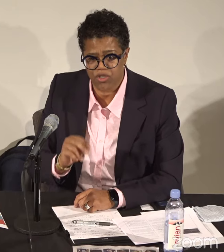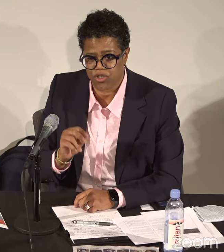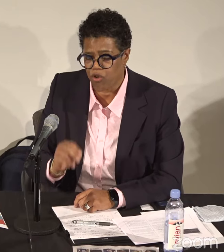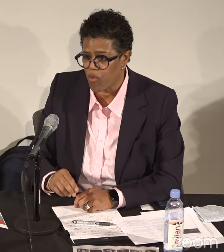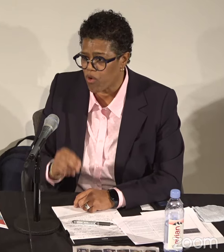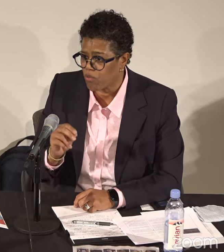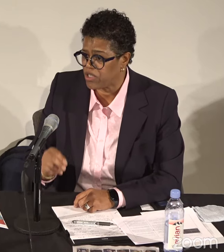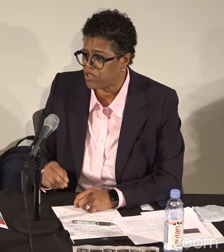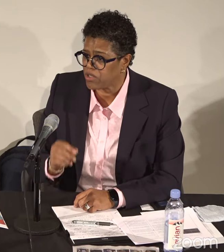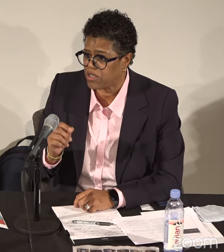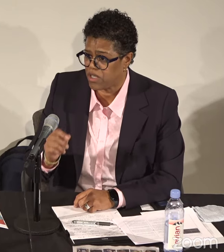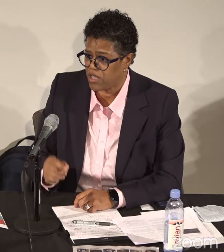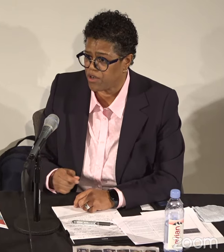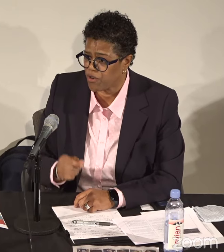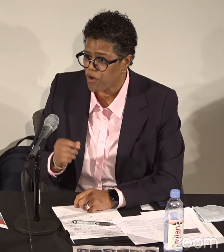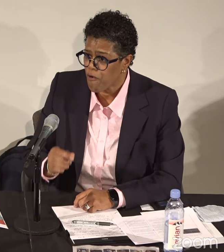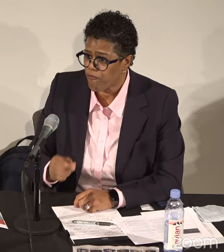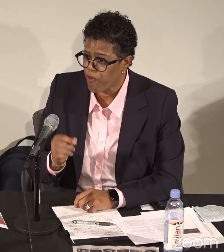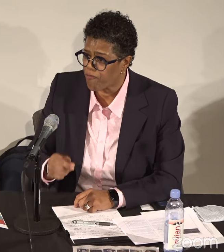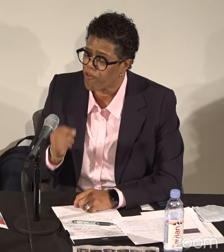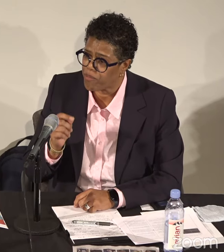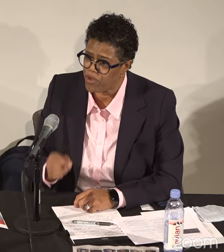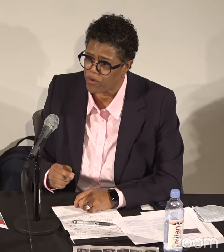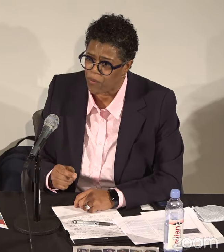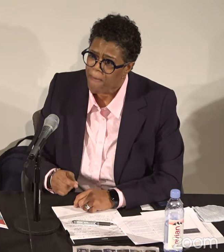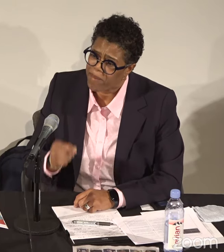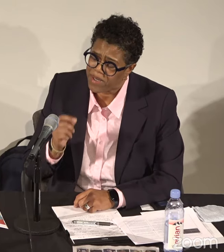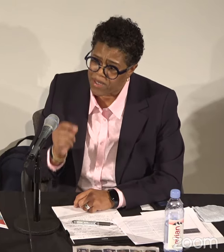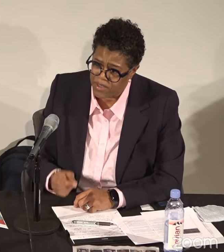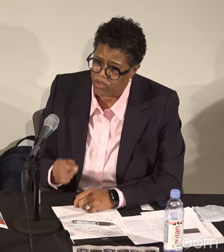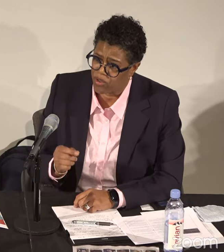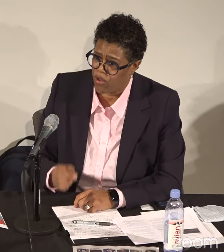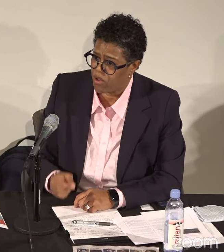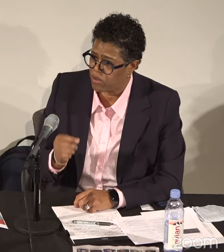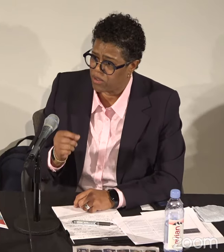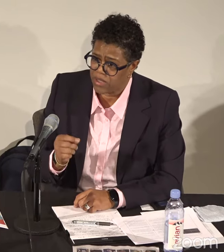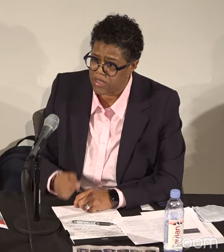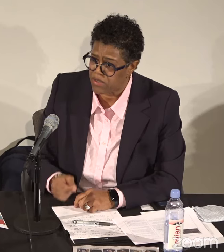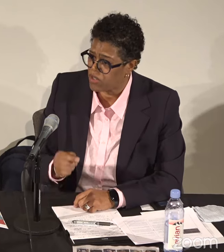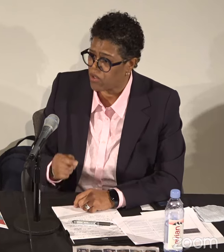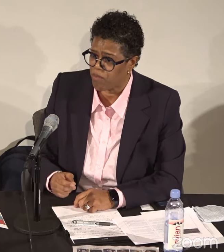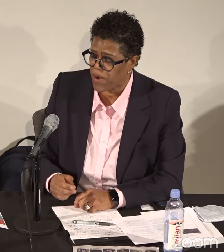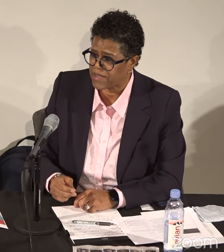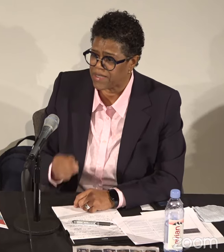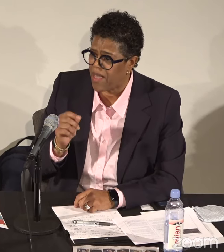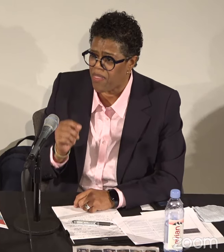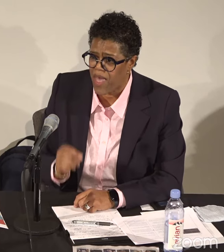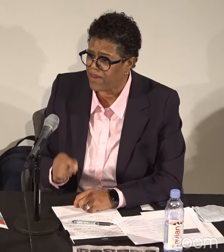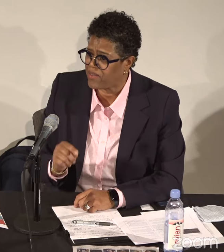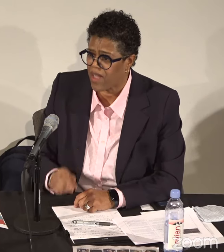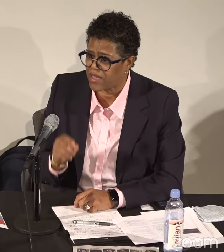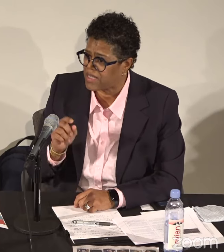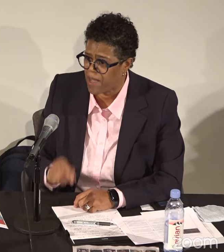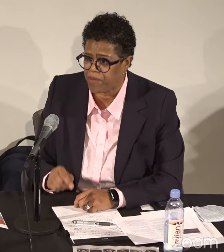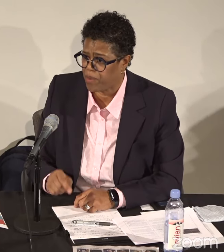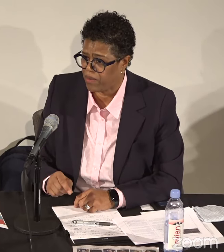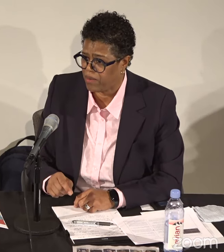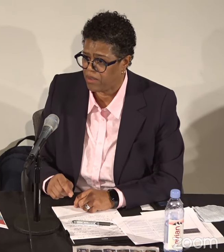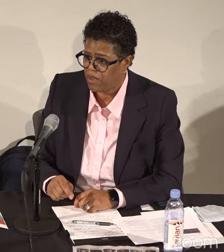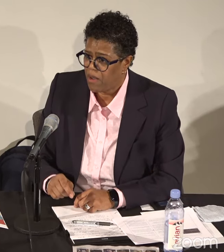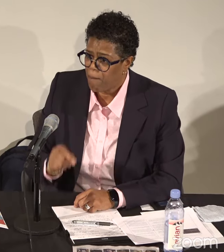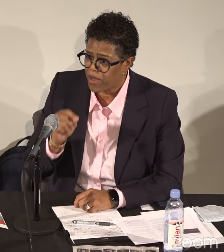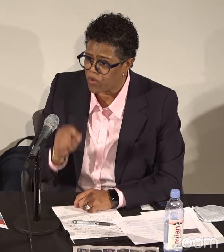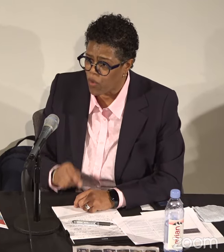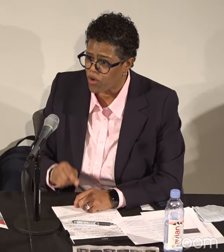still need to know more and we still need to hear from you. But it is a long process. And that is not acceptable.